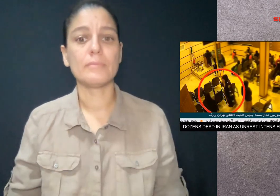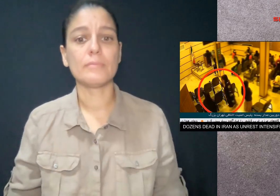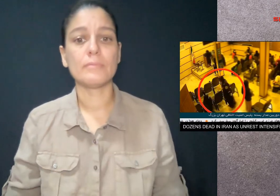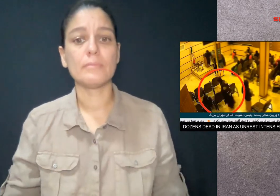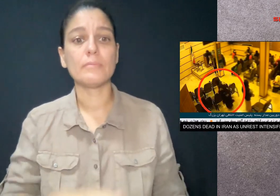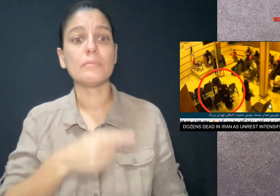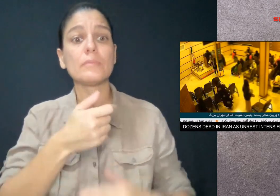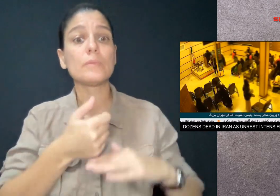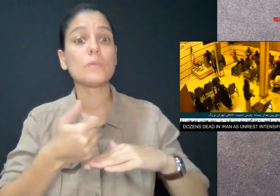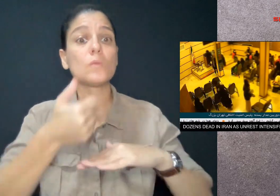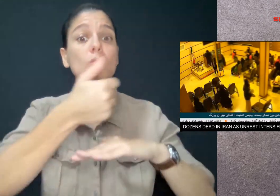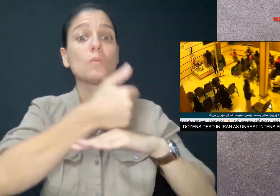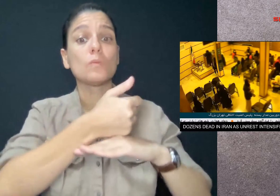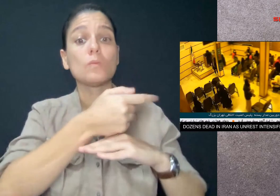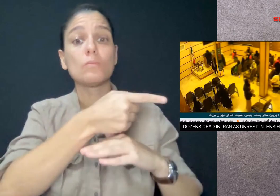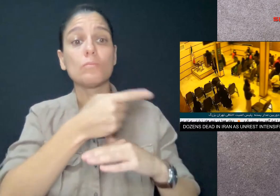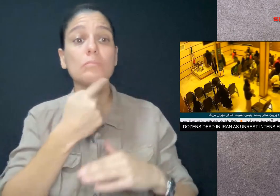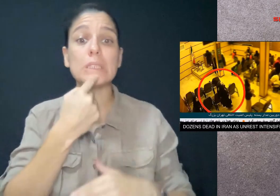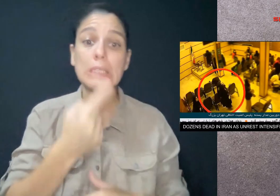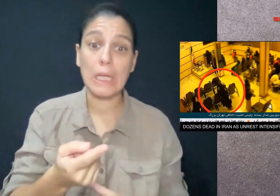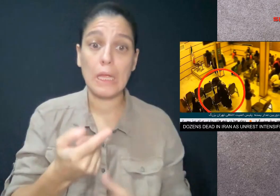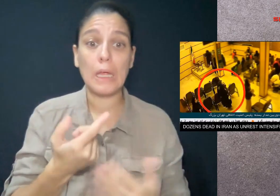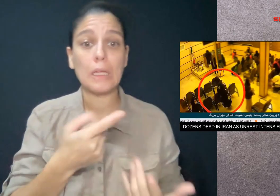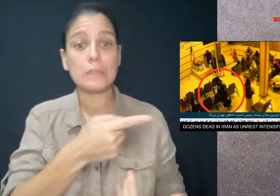Officials say she died from internal injuries.